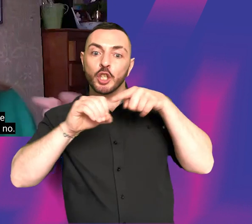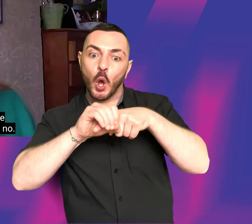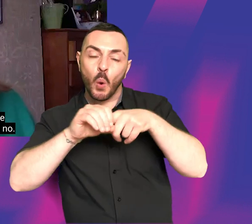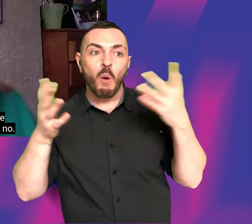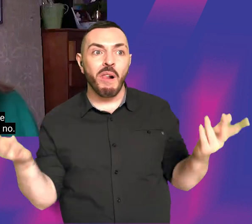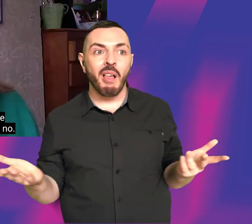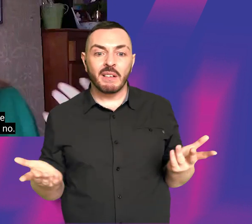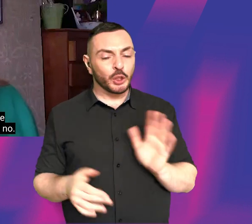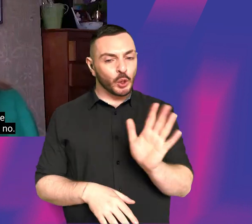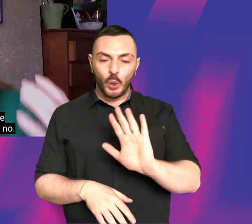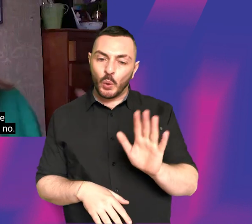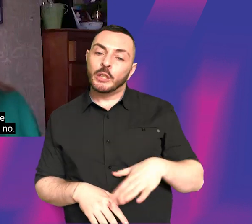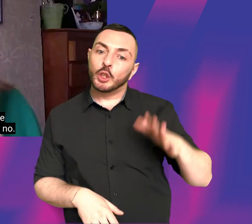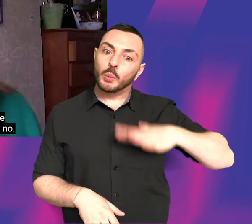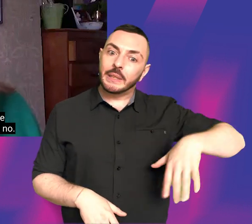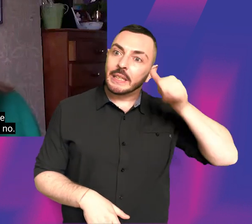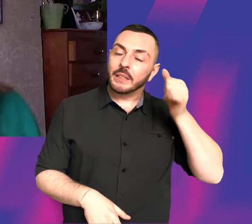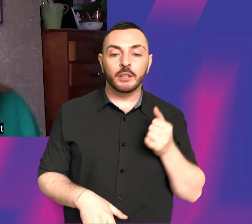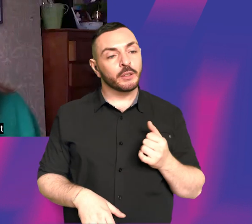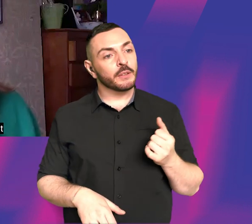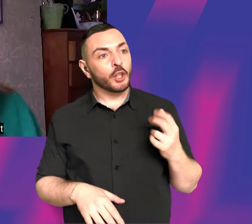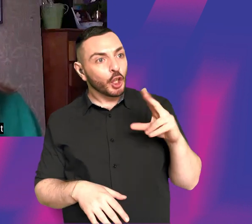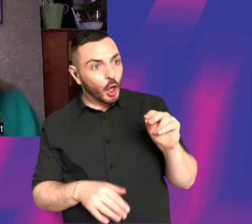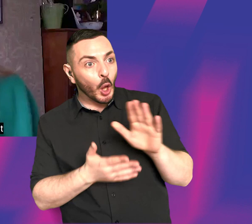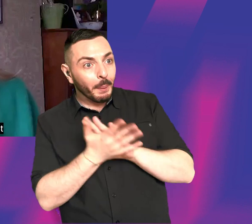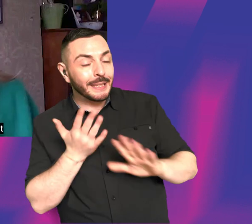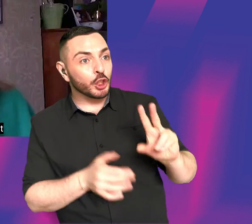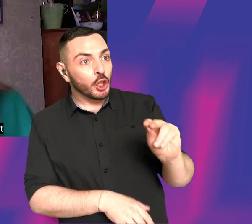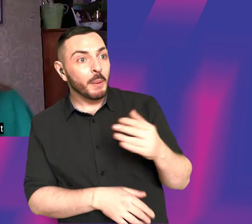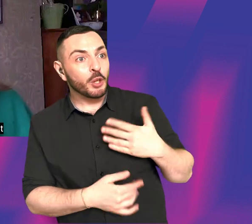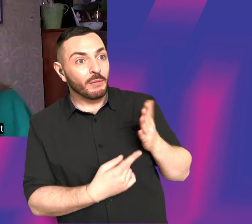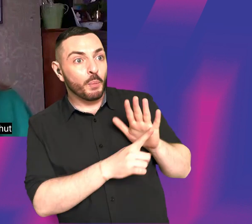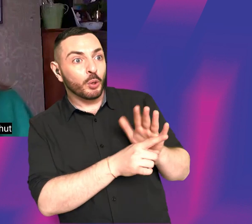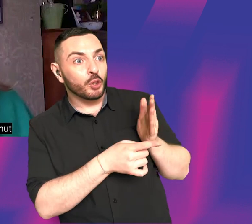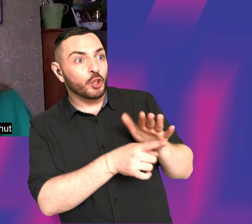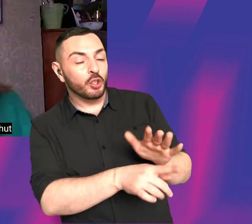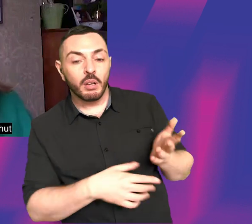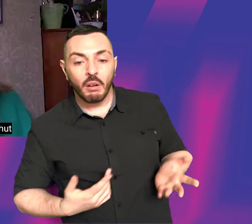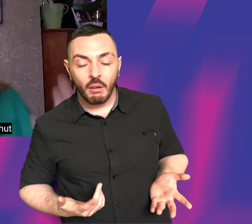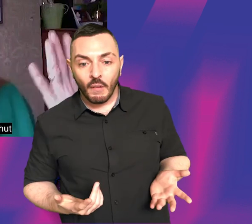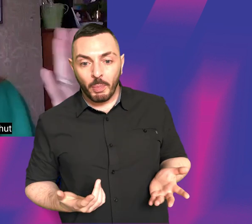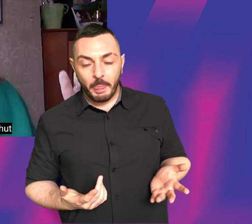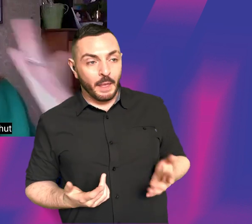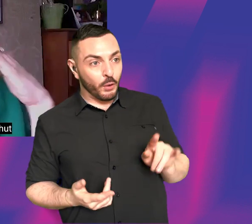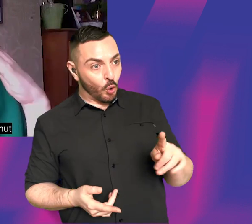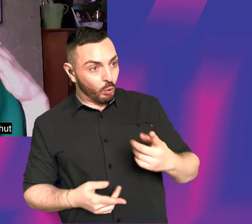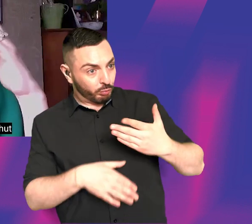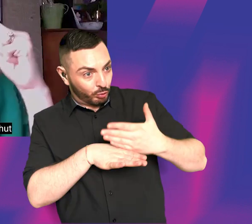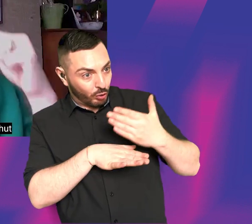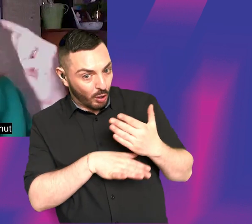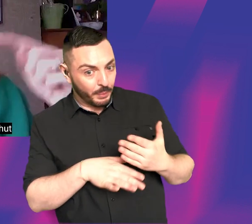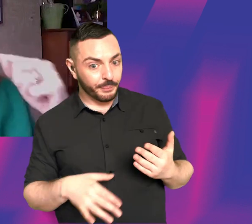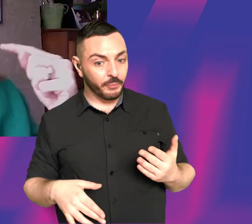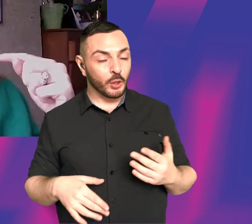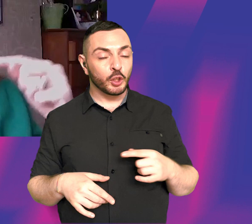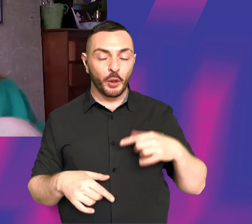and like, you have to know, when no means no, but also you have to push back a lot, because it's your job, because you're the person who